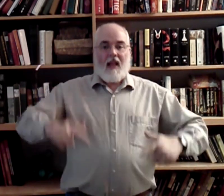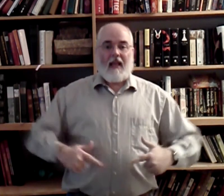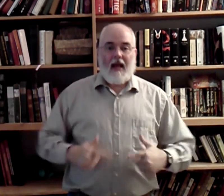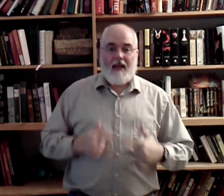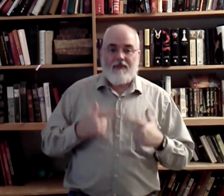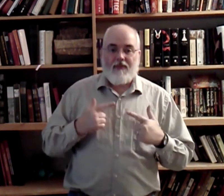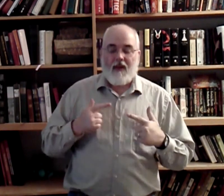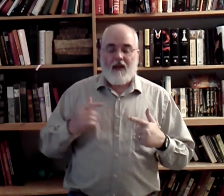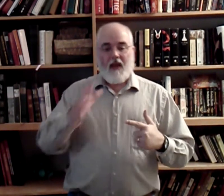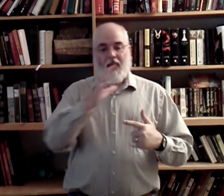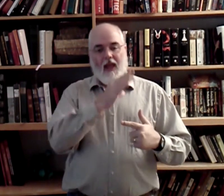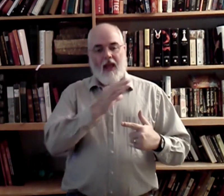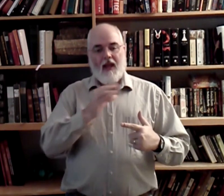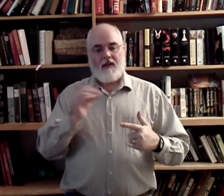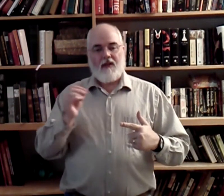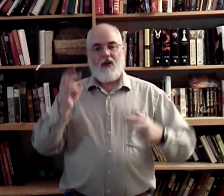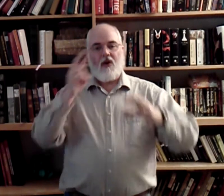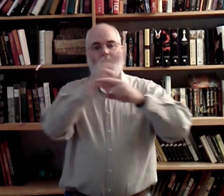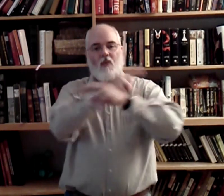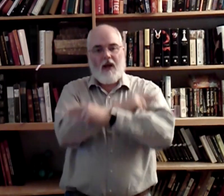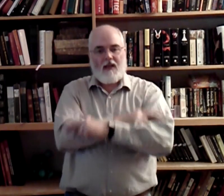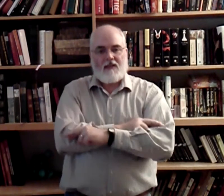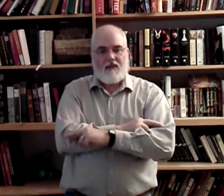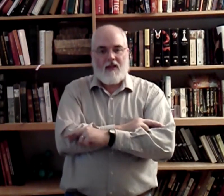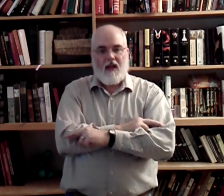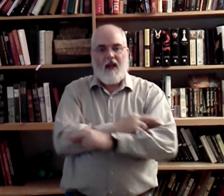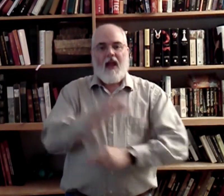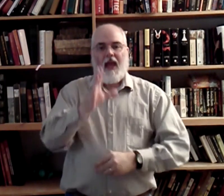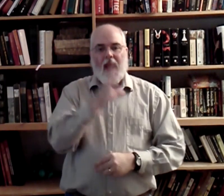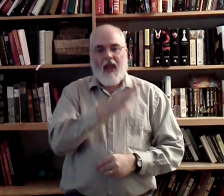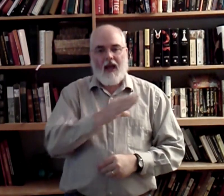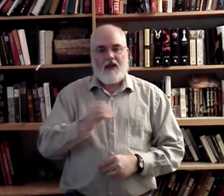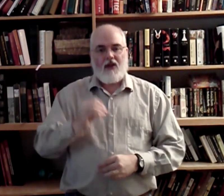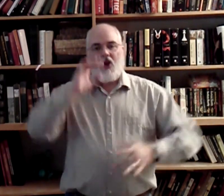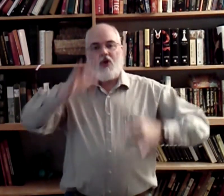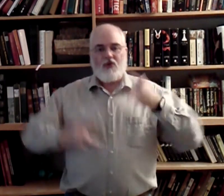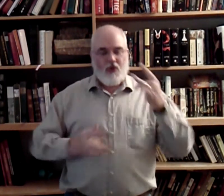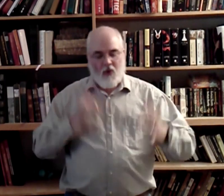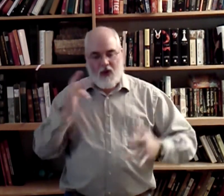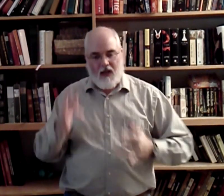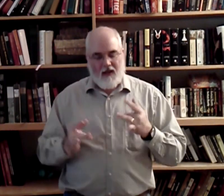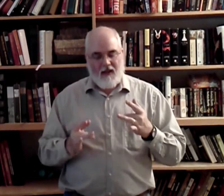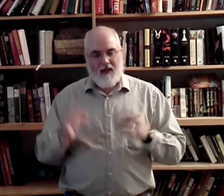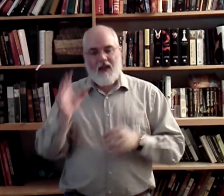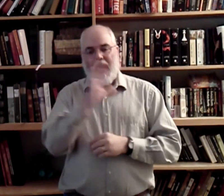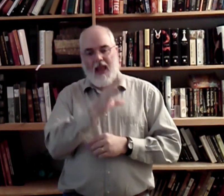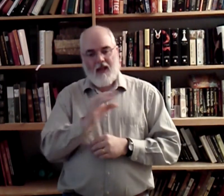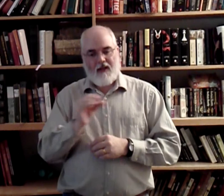Life. And. Rest. And. Joy. And.